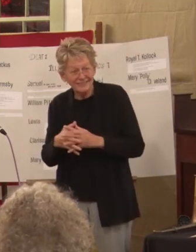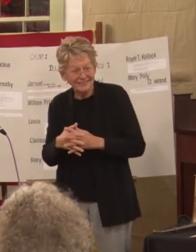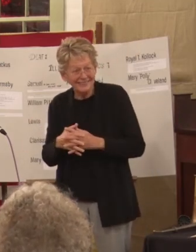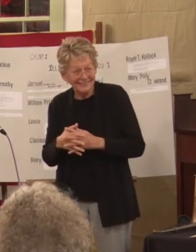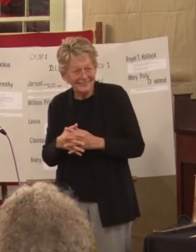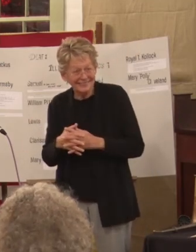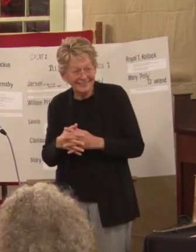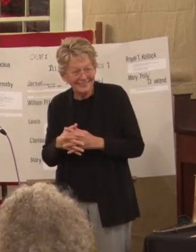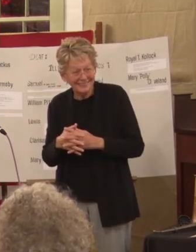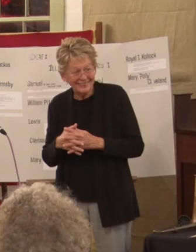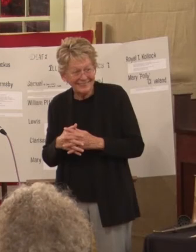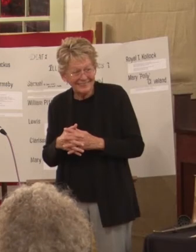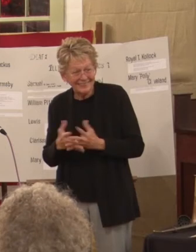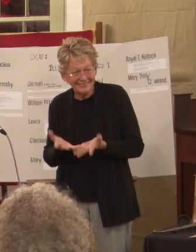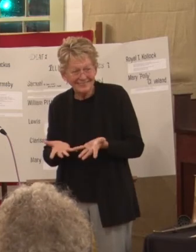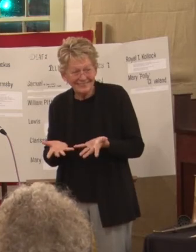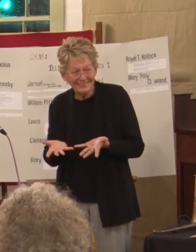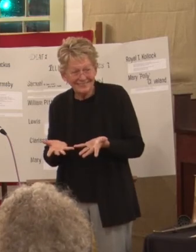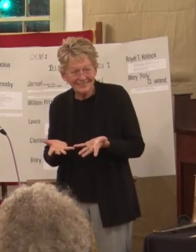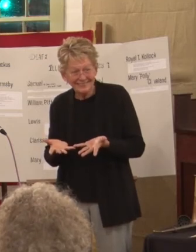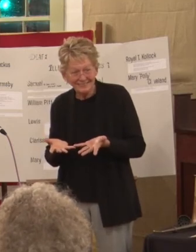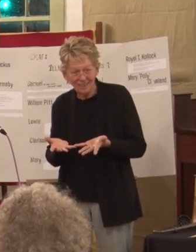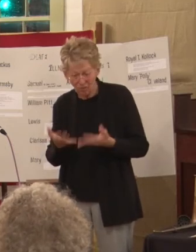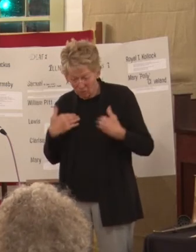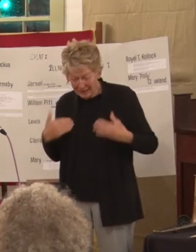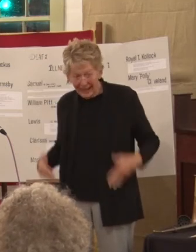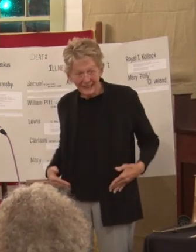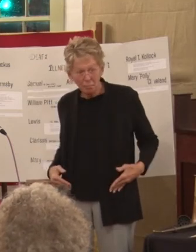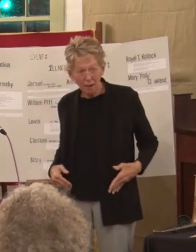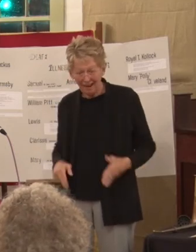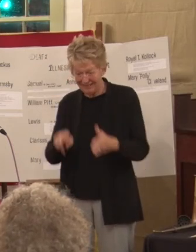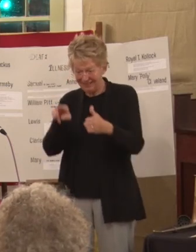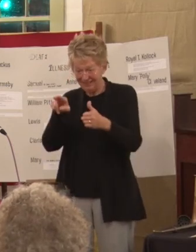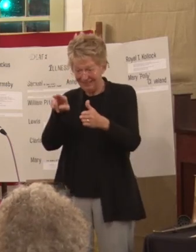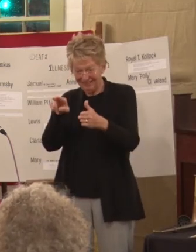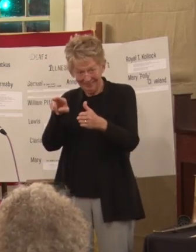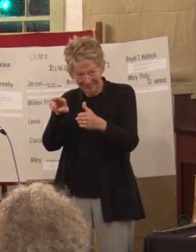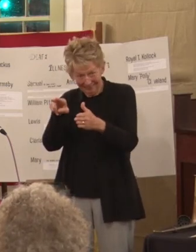and so we place bodies in their caskets on the shelf